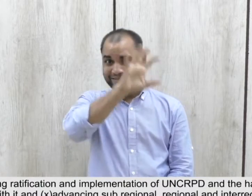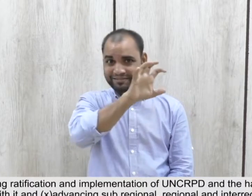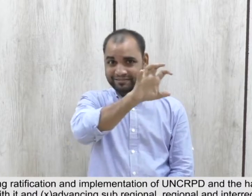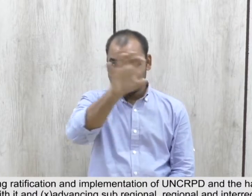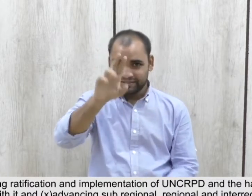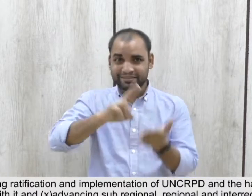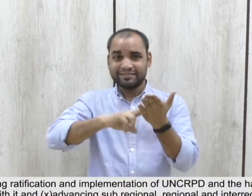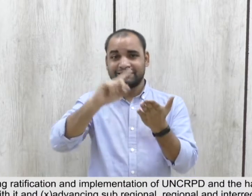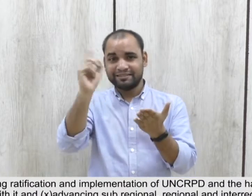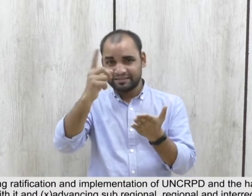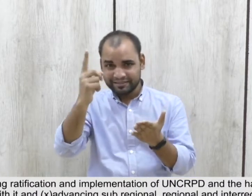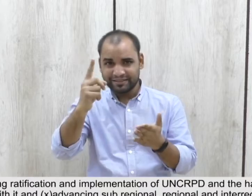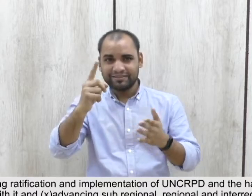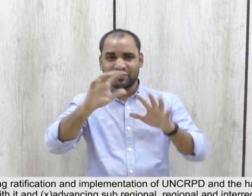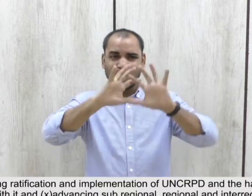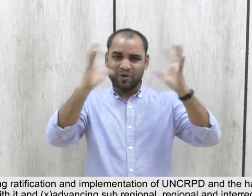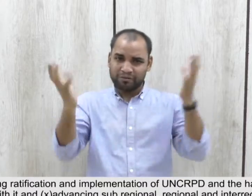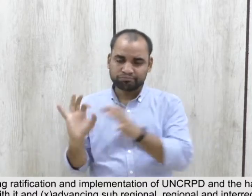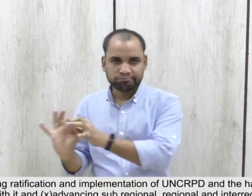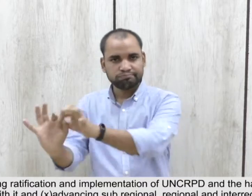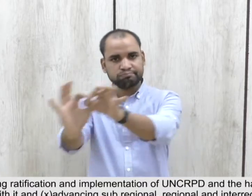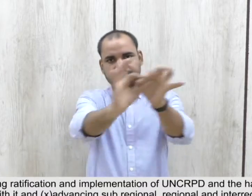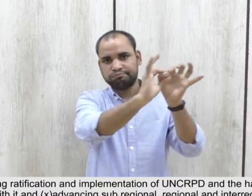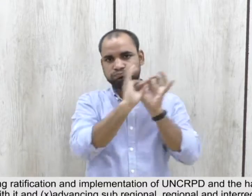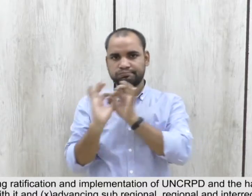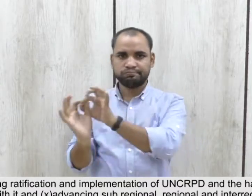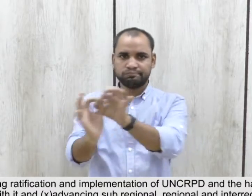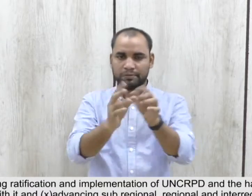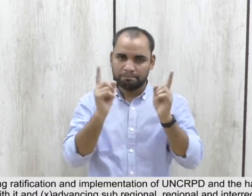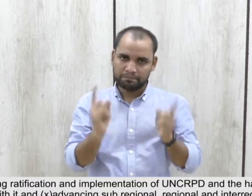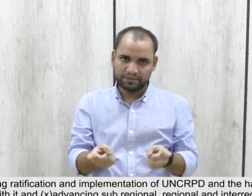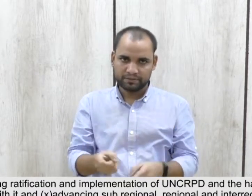advancing sub-regional, regional and inter-regional cooperation